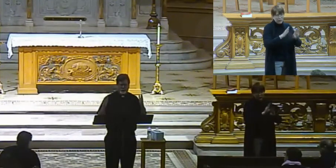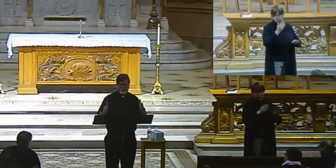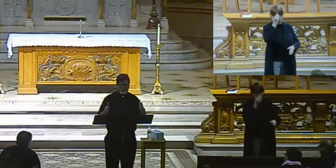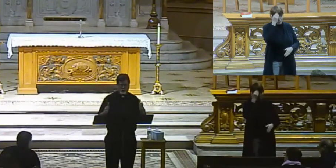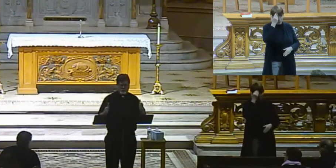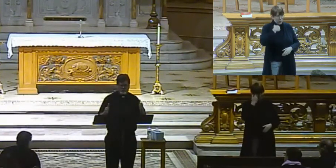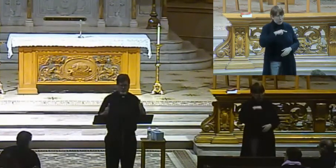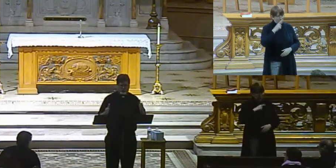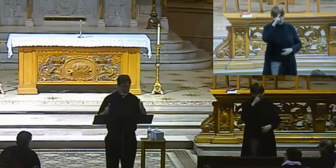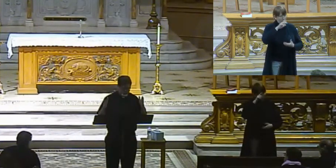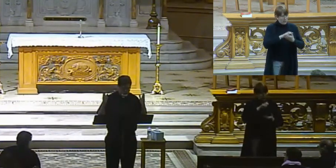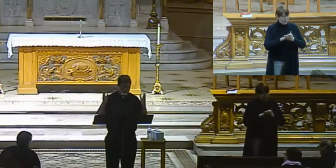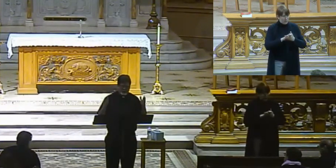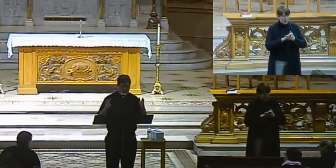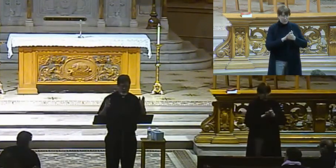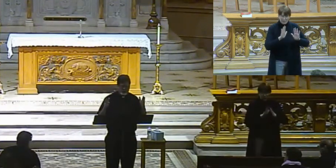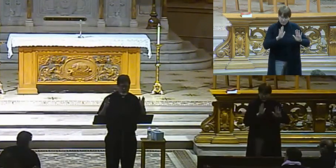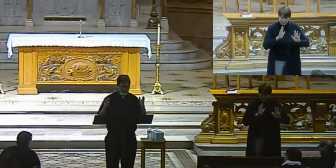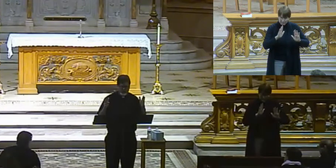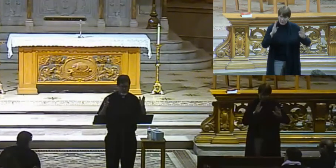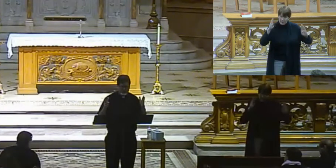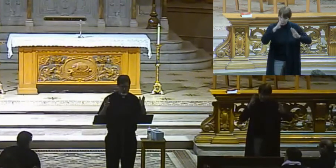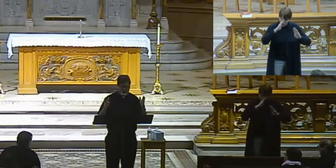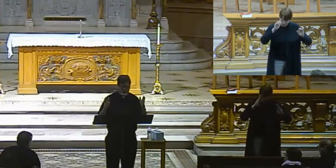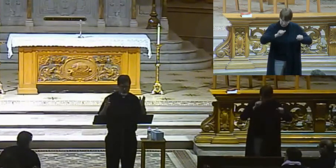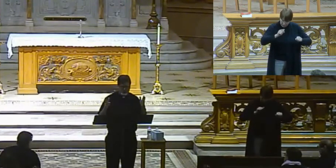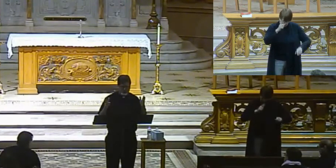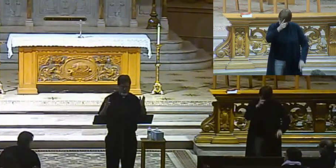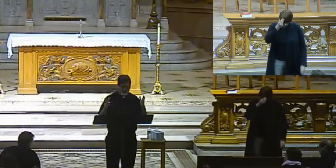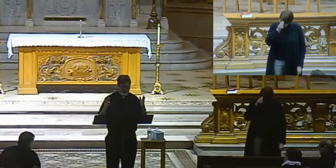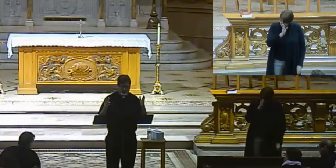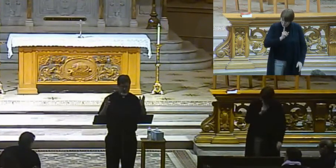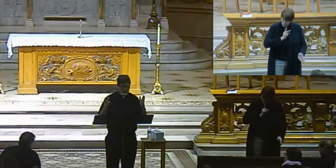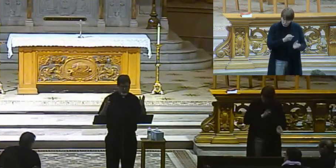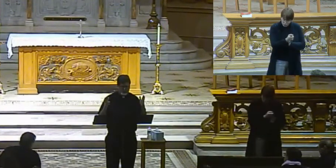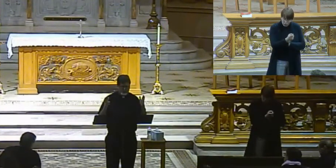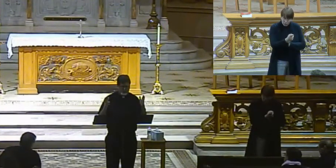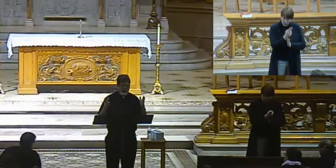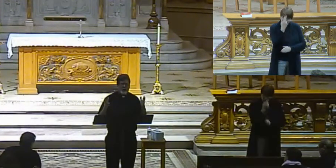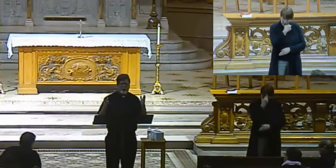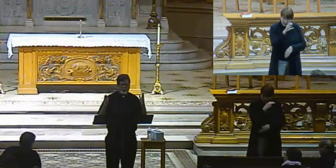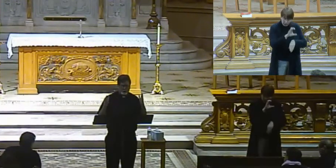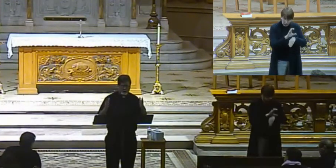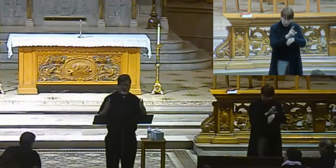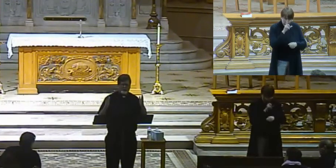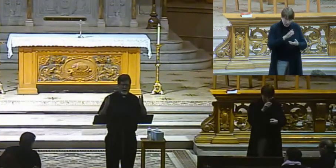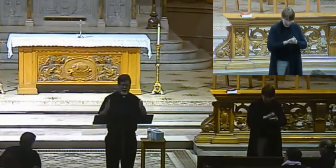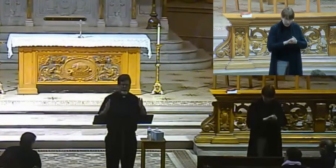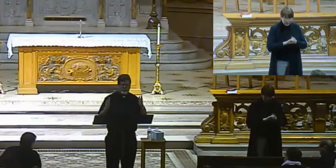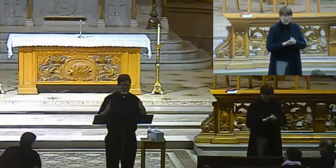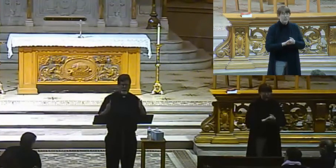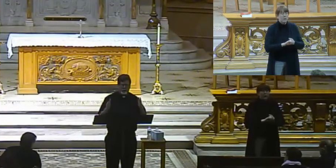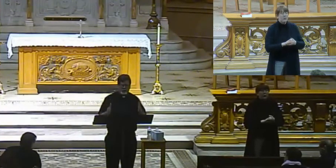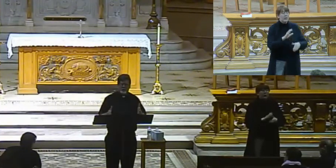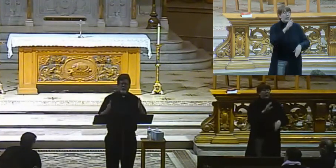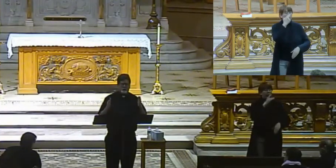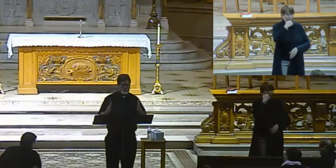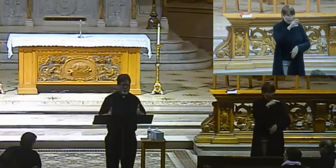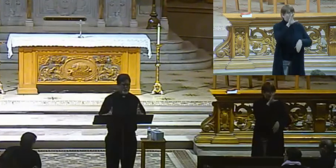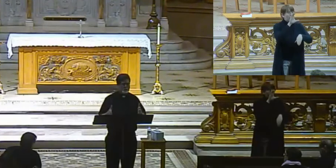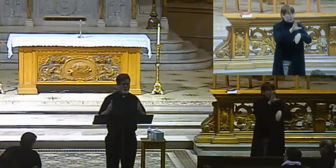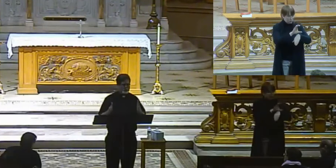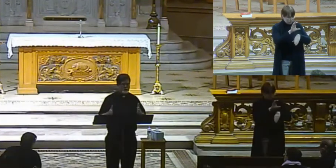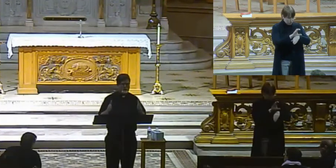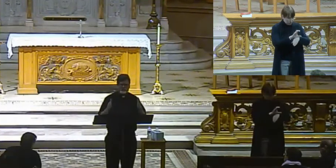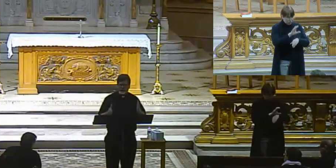Catholic church, and I get in trouble when I say this, but it's absolutely true. This is what the Catholic church believes. We believe that the Catholic church is the